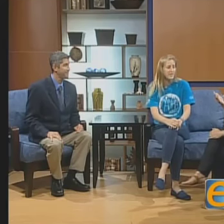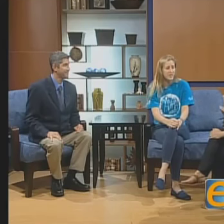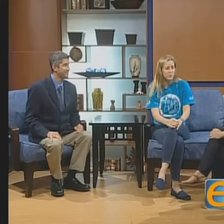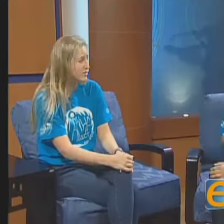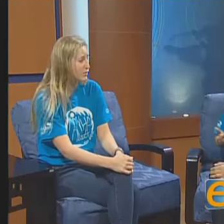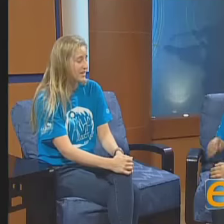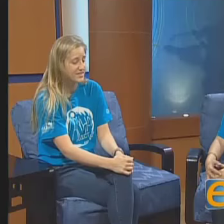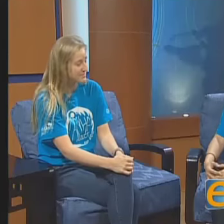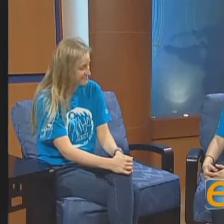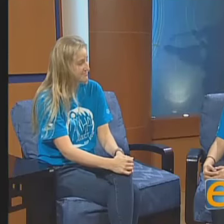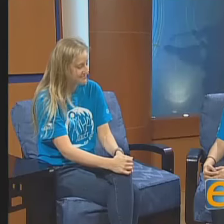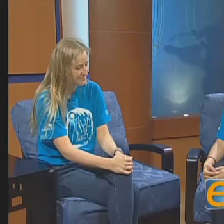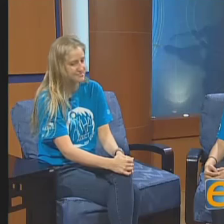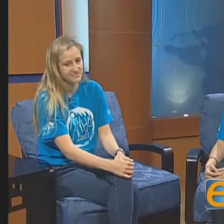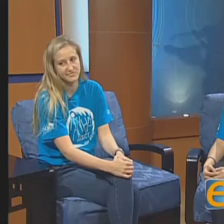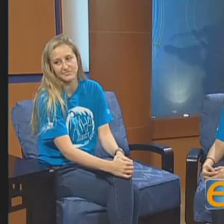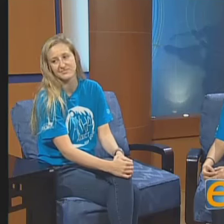Thank you so much. All right. Thank you. And we'll see you soon.